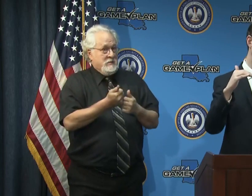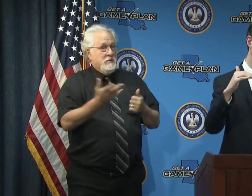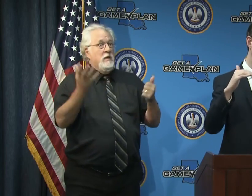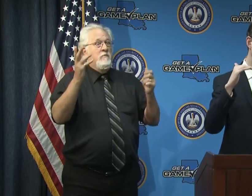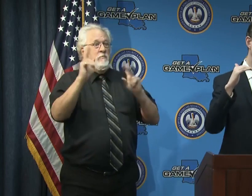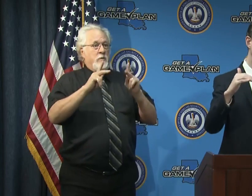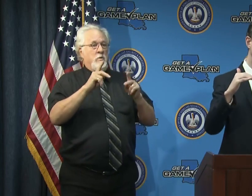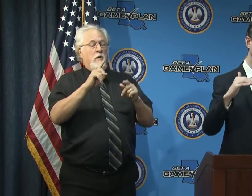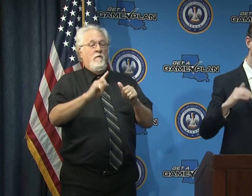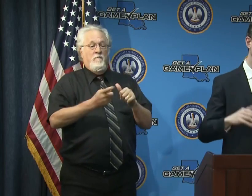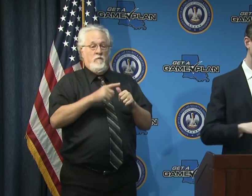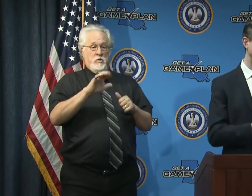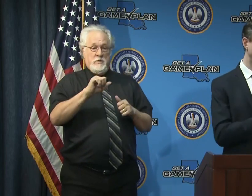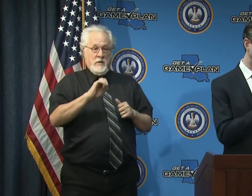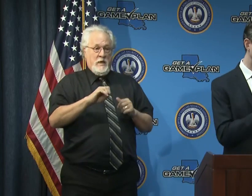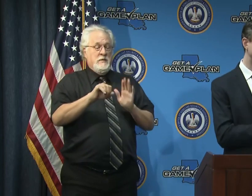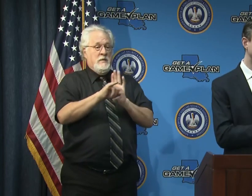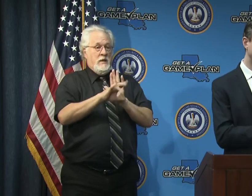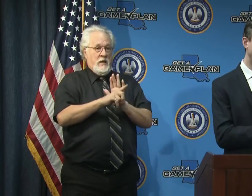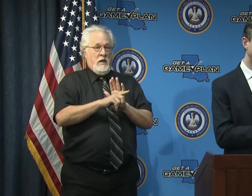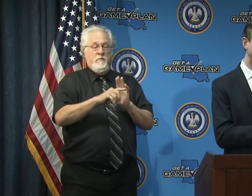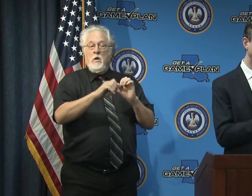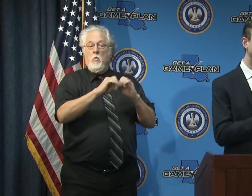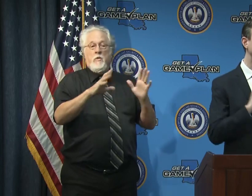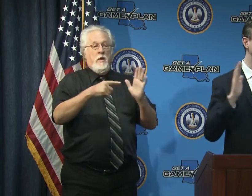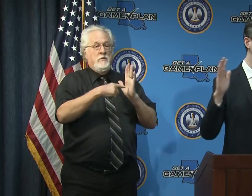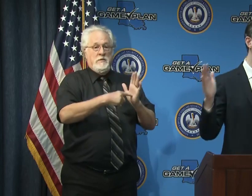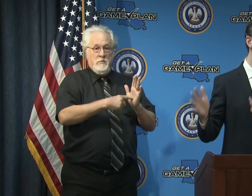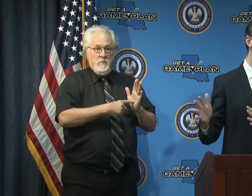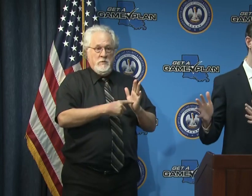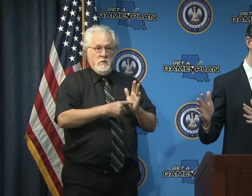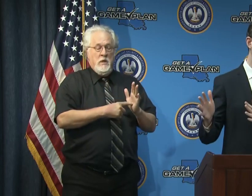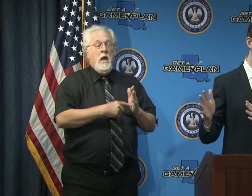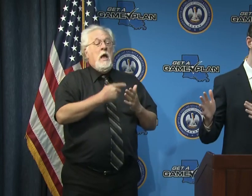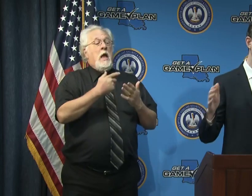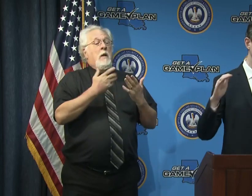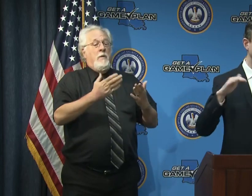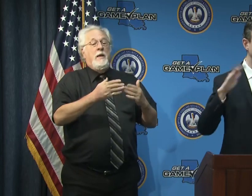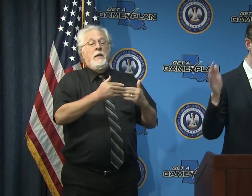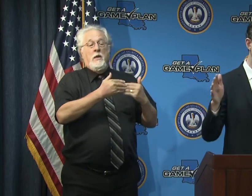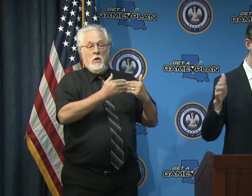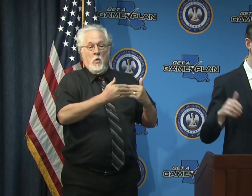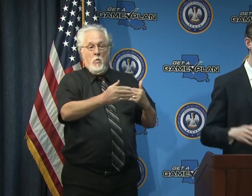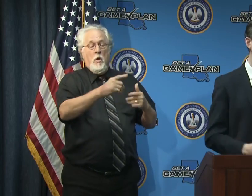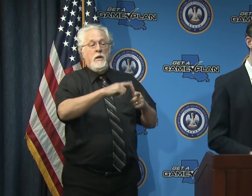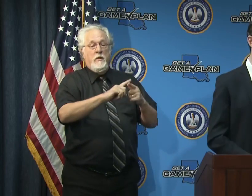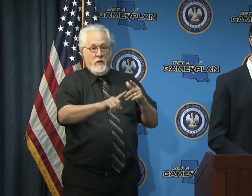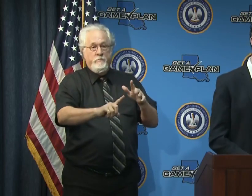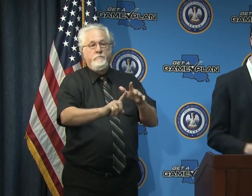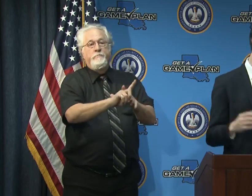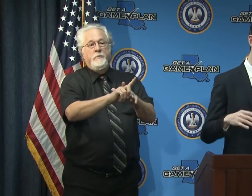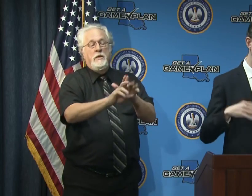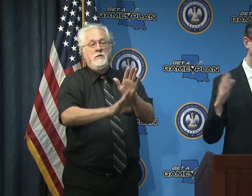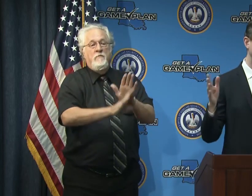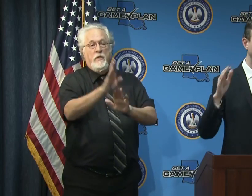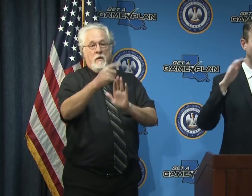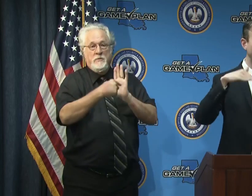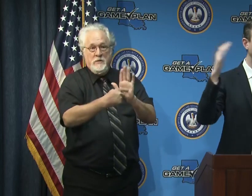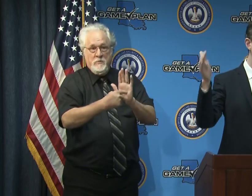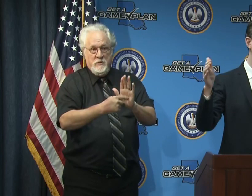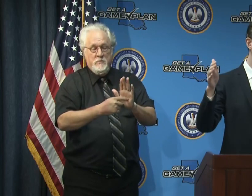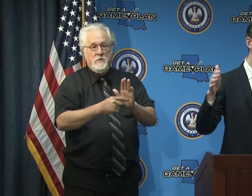first case being identified were asymptomatic now many of those go on to develop symptoms on retest um or